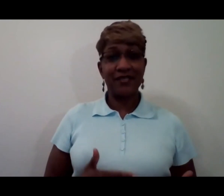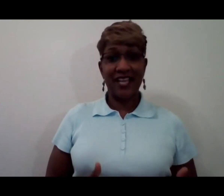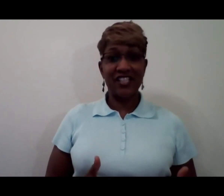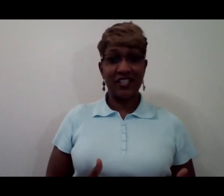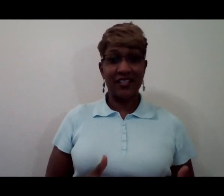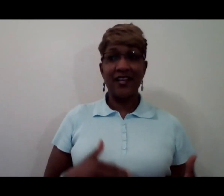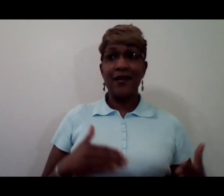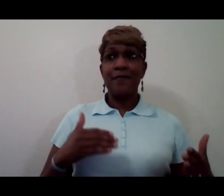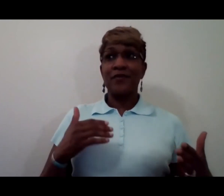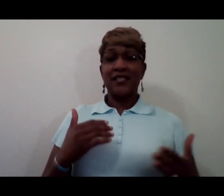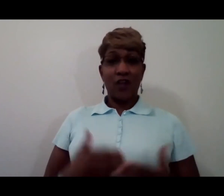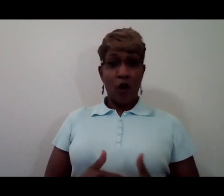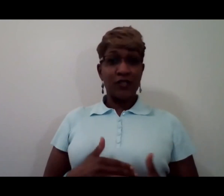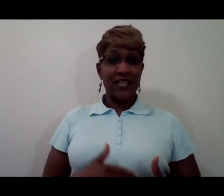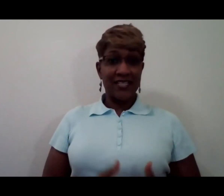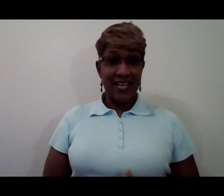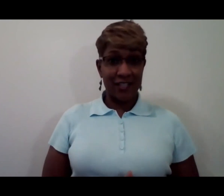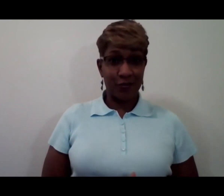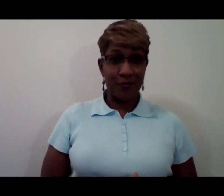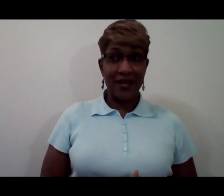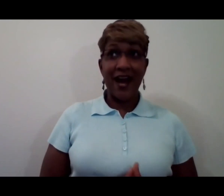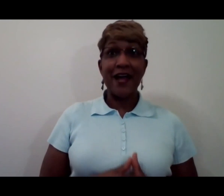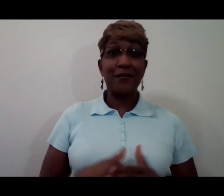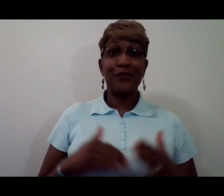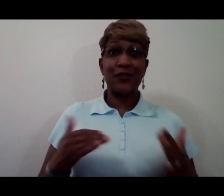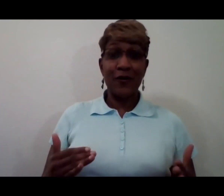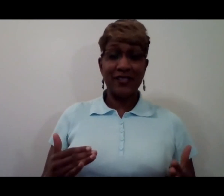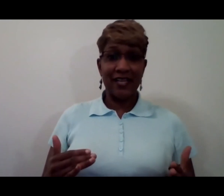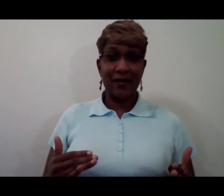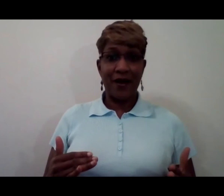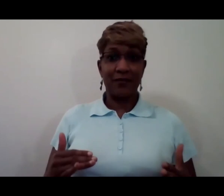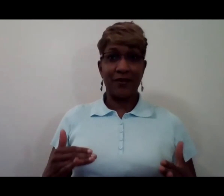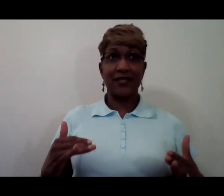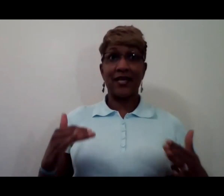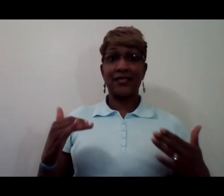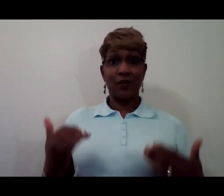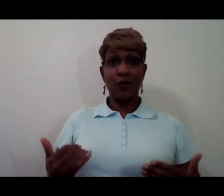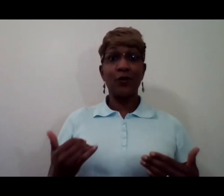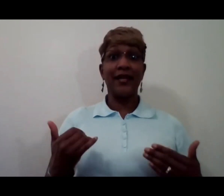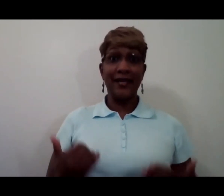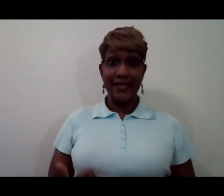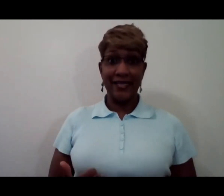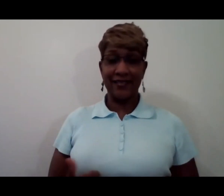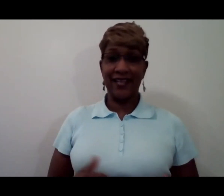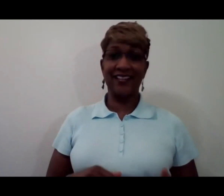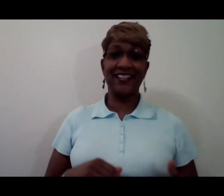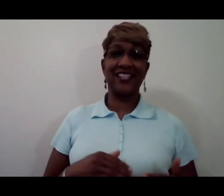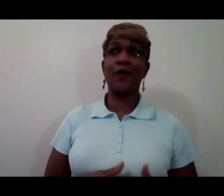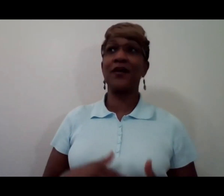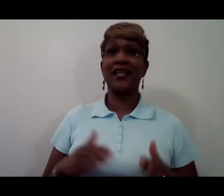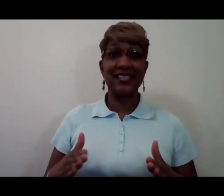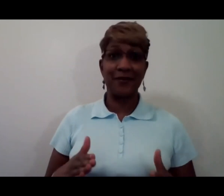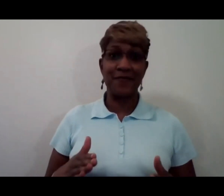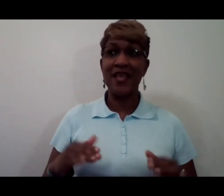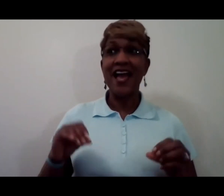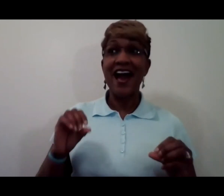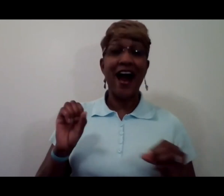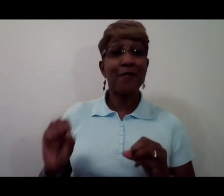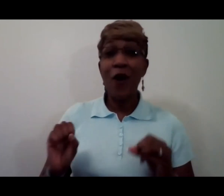obsession coach test group and I am so excited about it because I so need it so but listen I'm